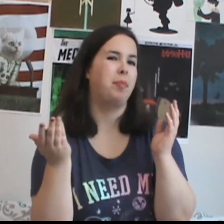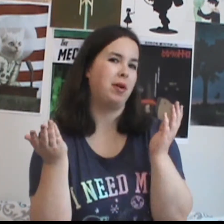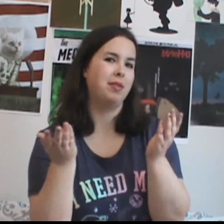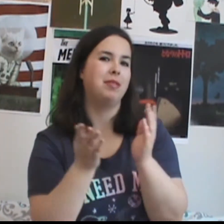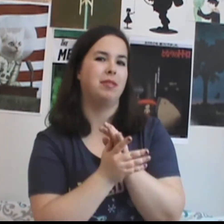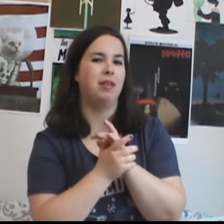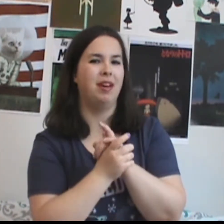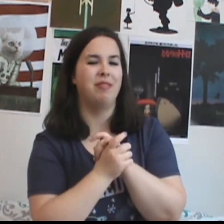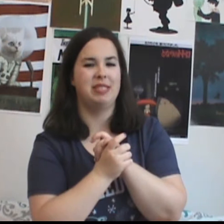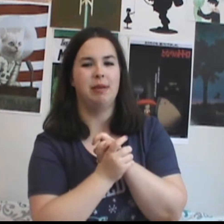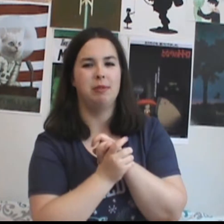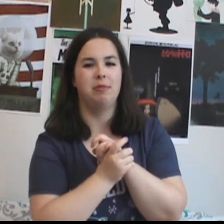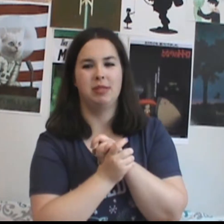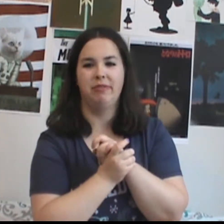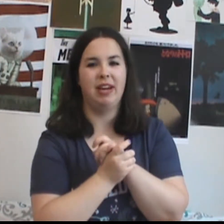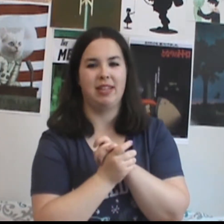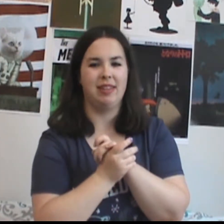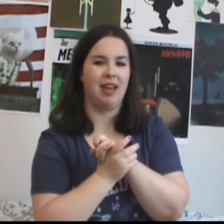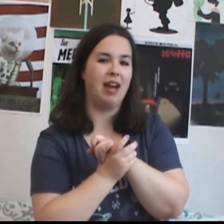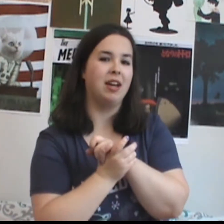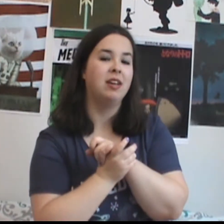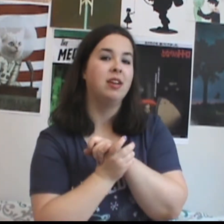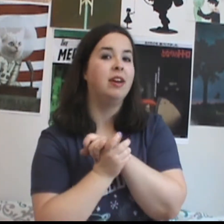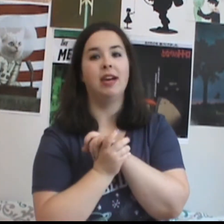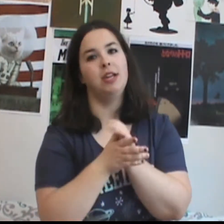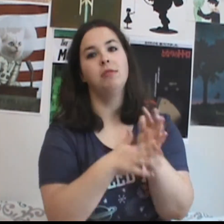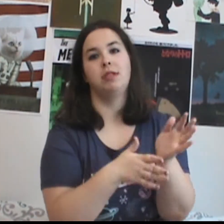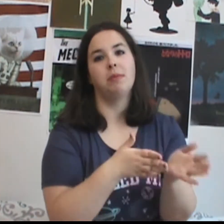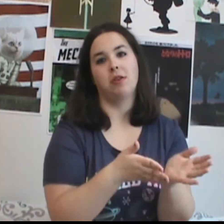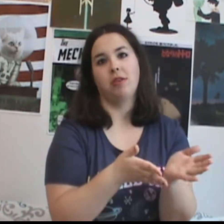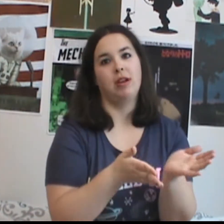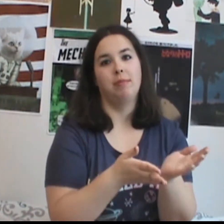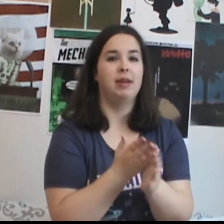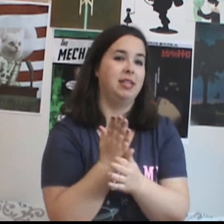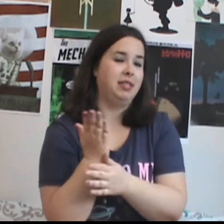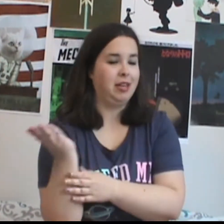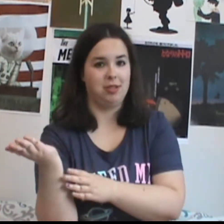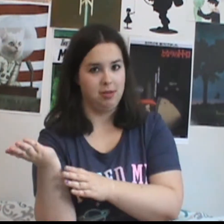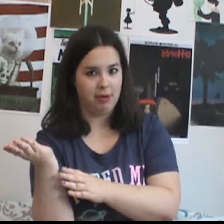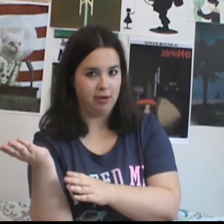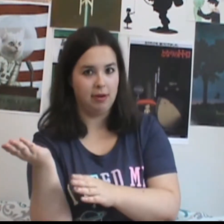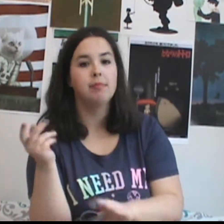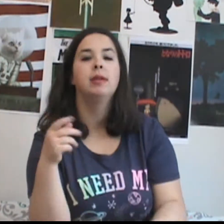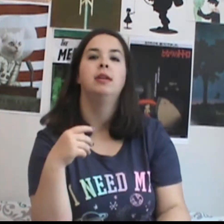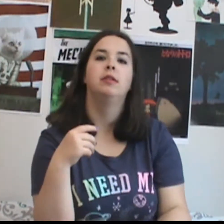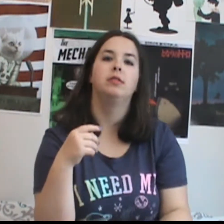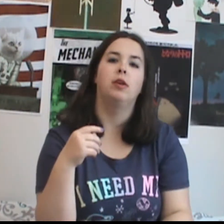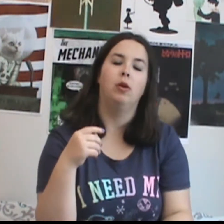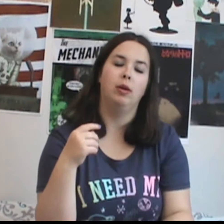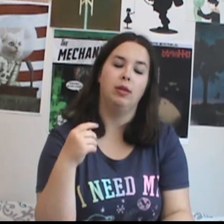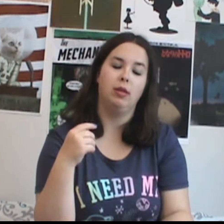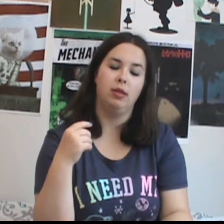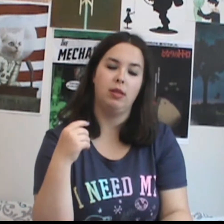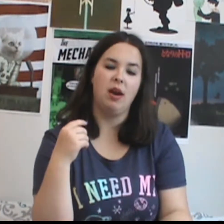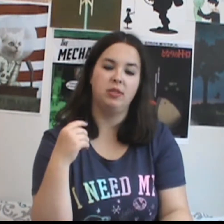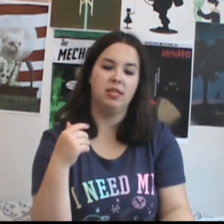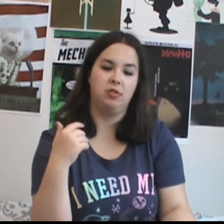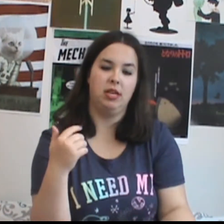part of this episode was the fact that the guy accused of murdering him isn't actually the murderer. So that was interesting